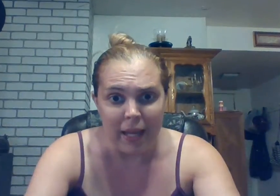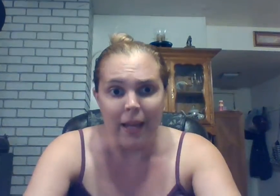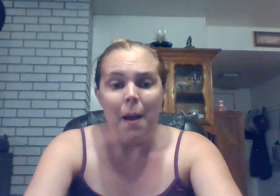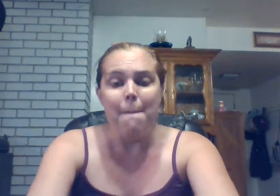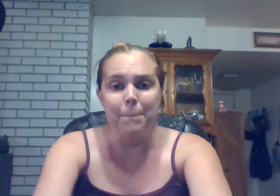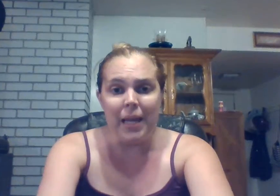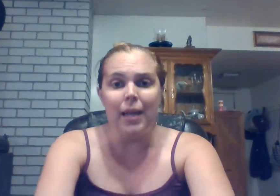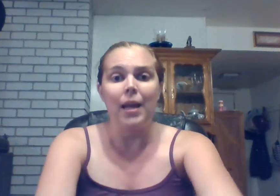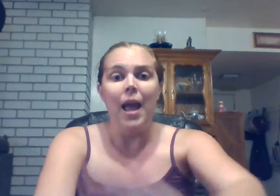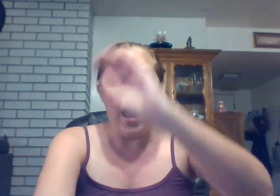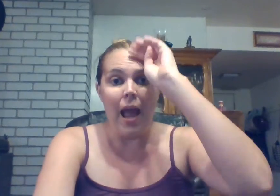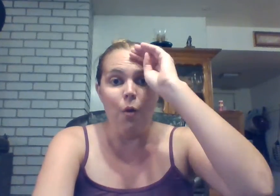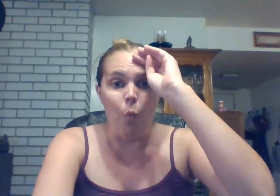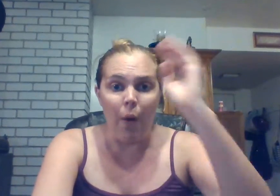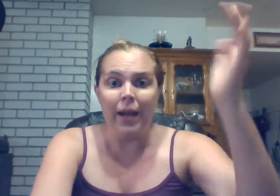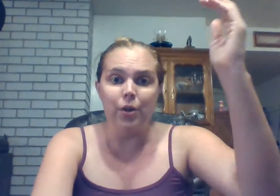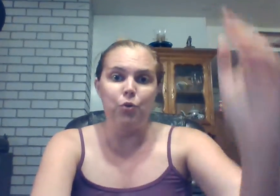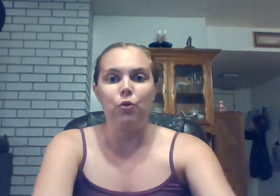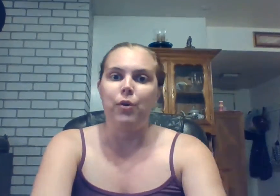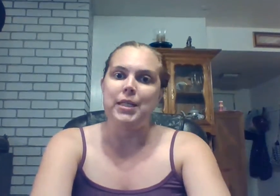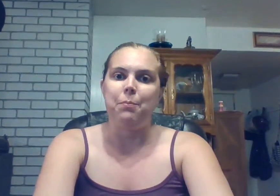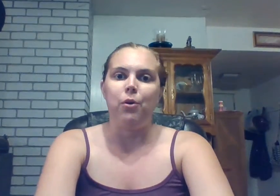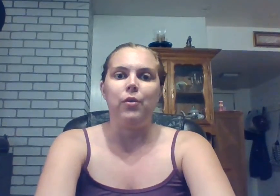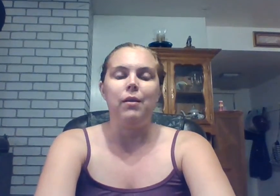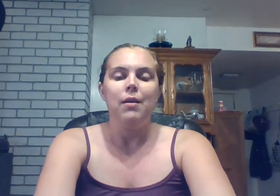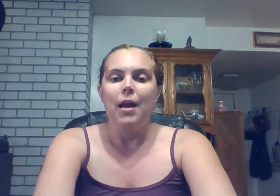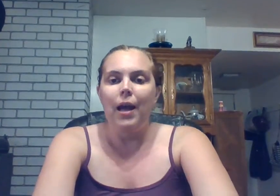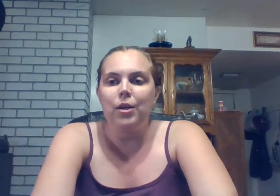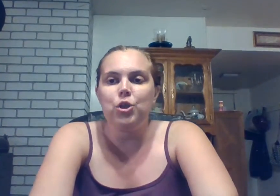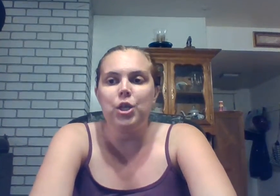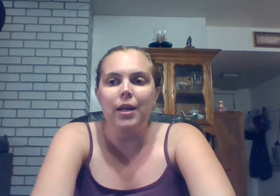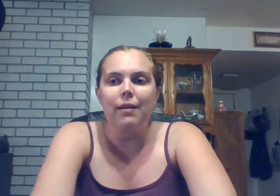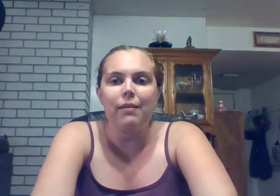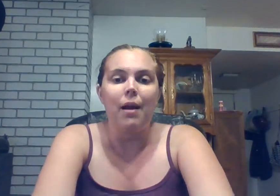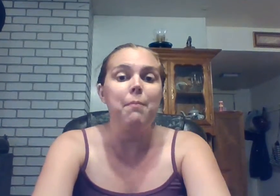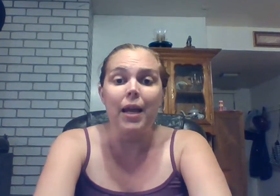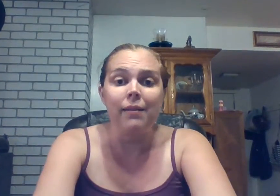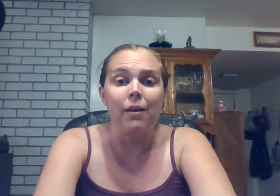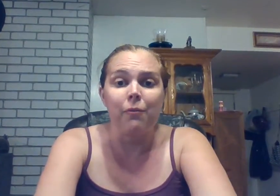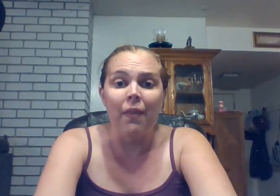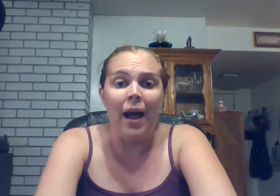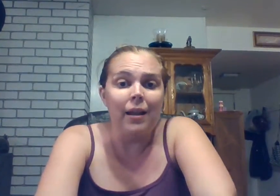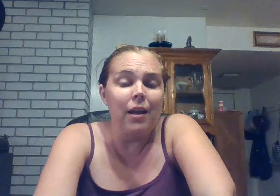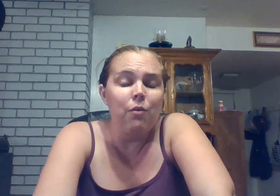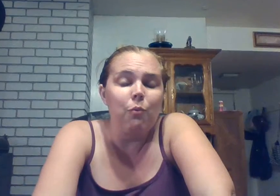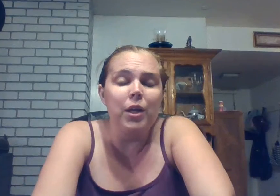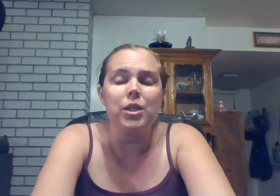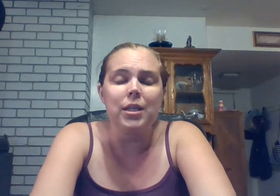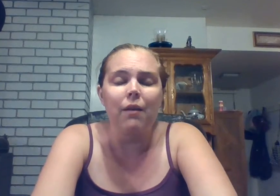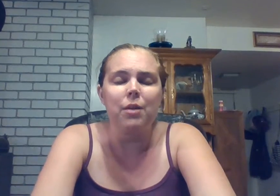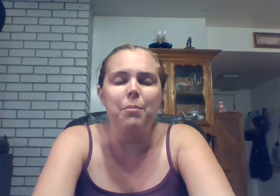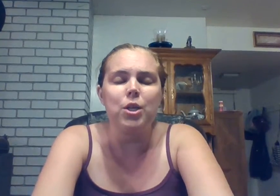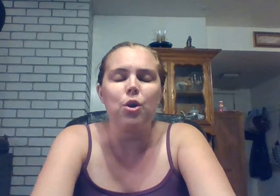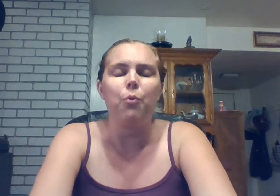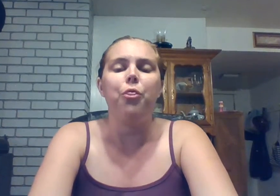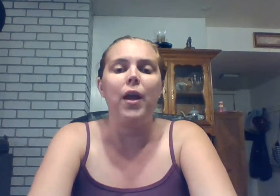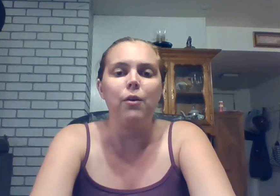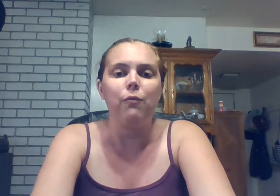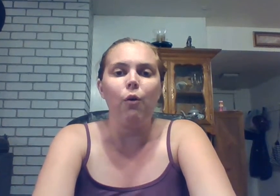me being a wackadoodle crazy person and she is amazing for that and we just have to be so thankful